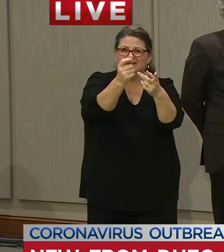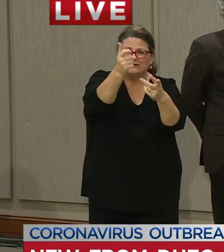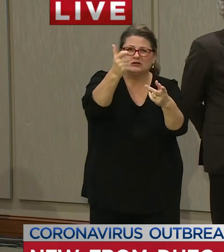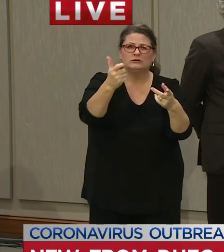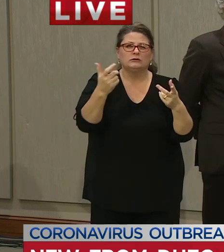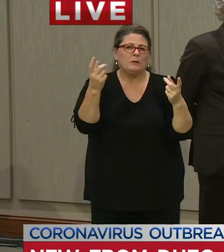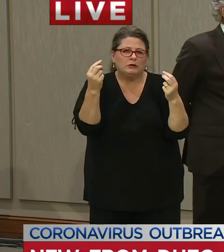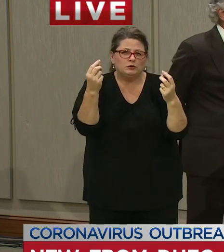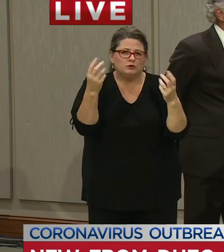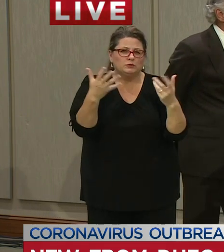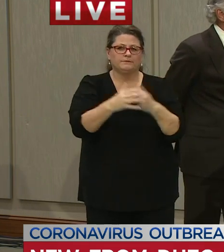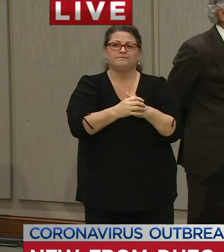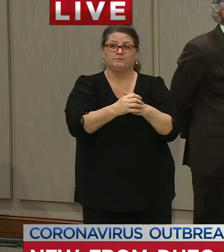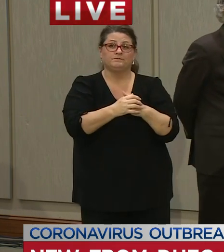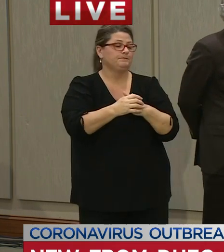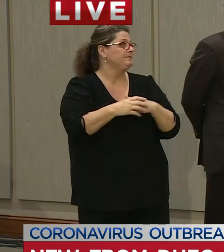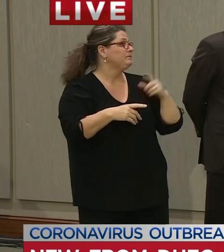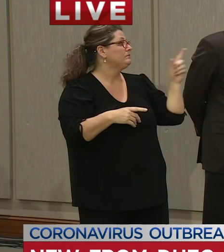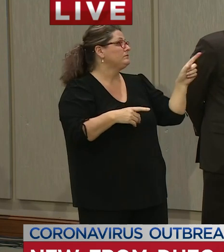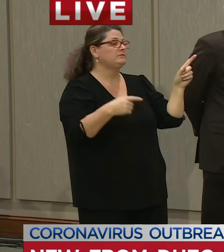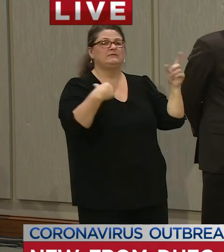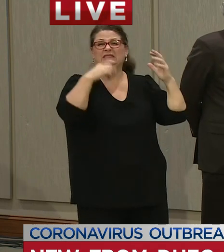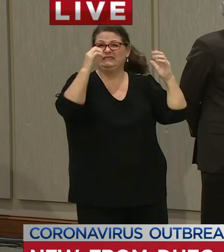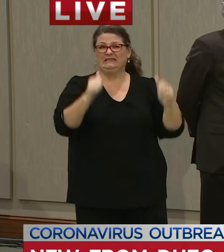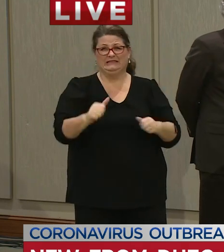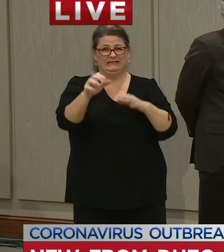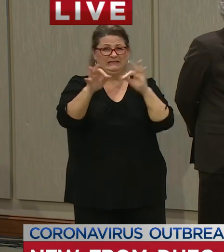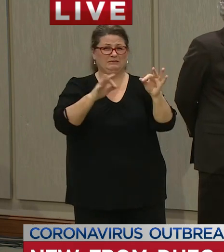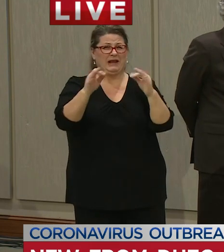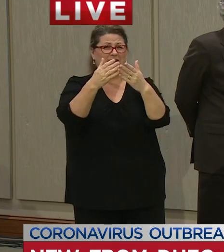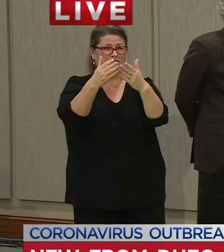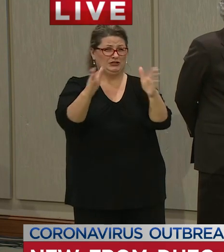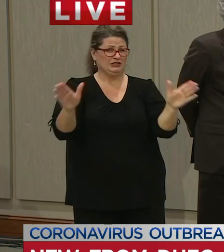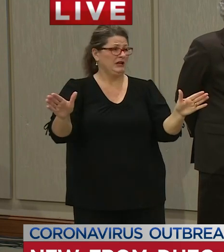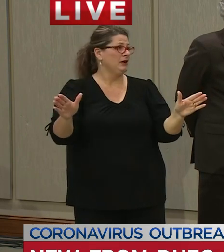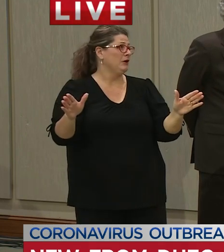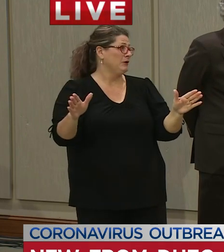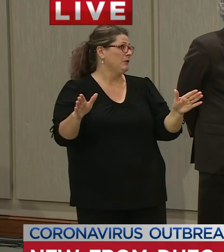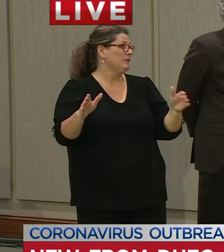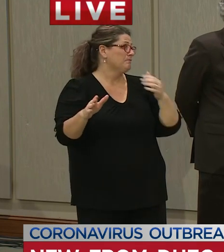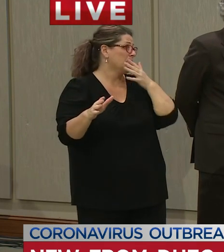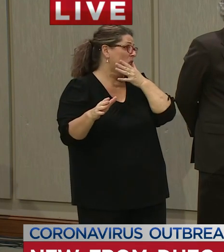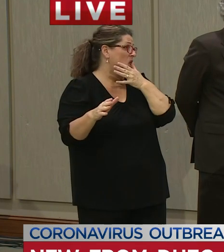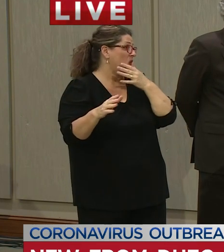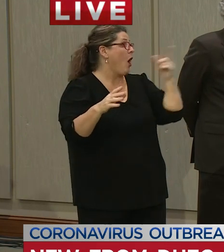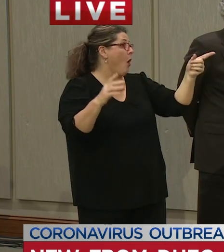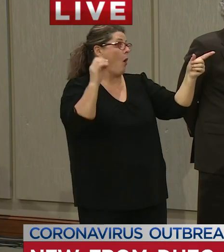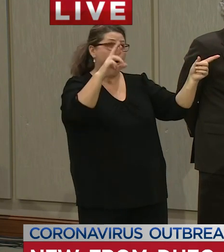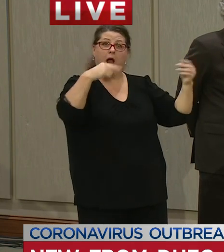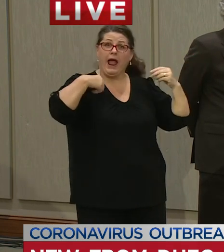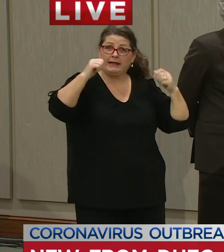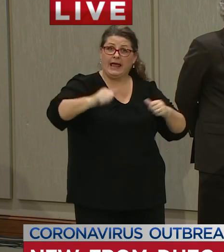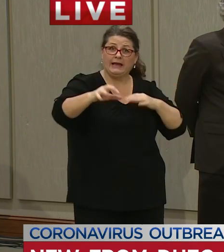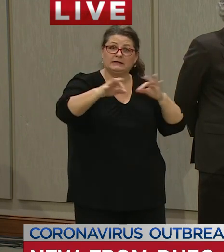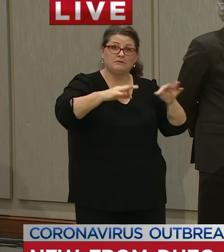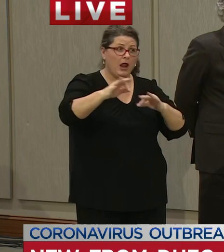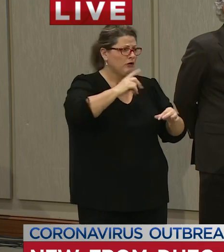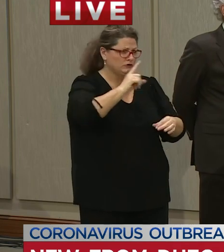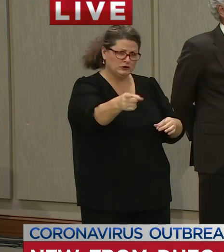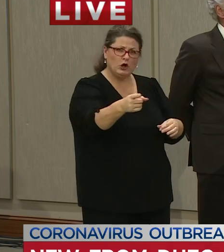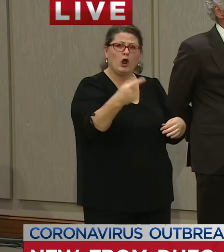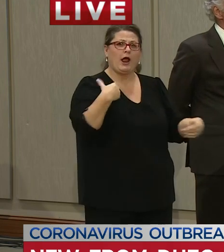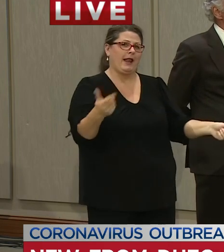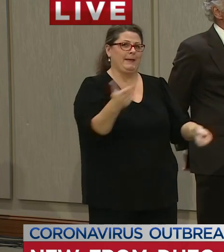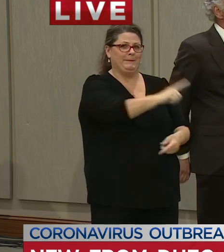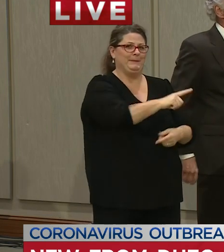counties so i can speak in general and then um nick yeah sorry for me oh would you like to speak sure